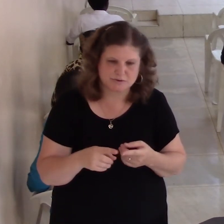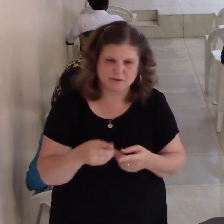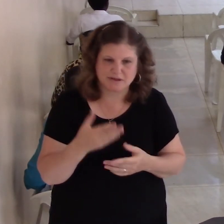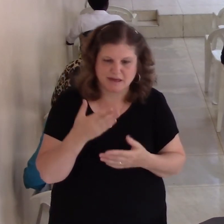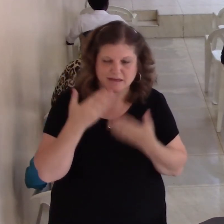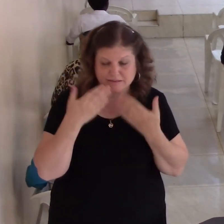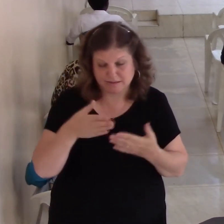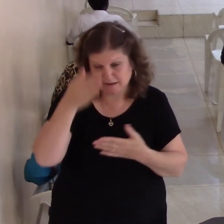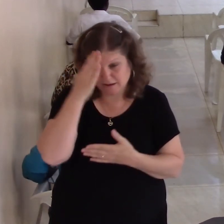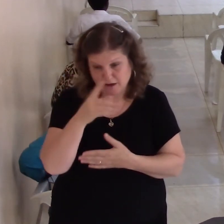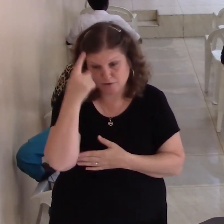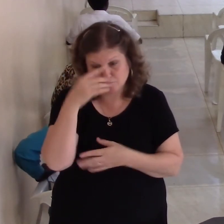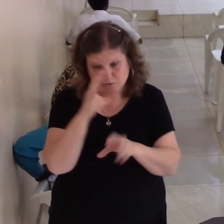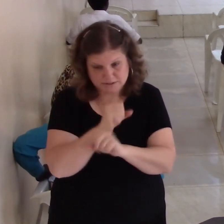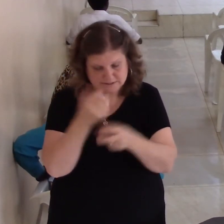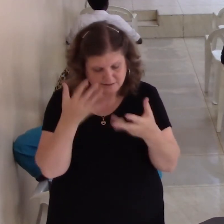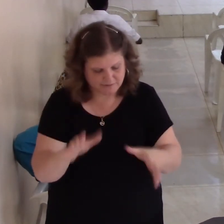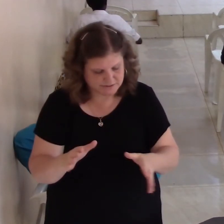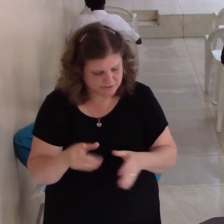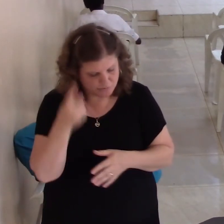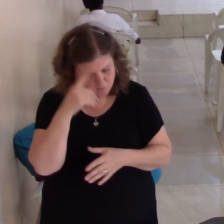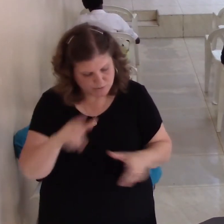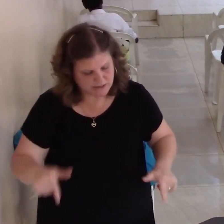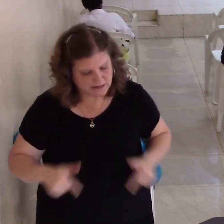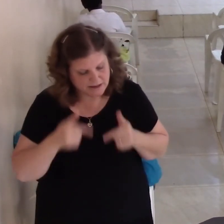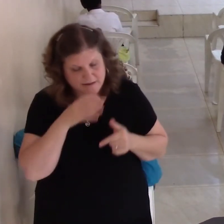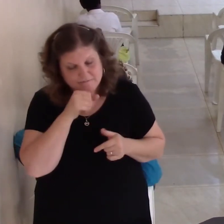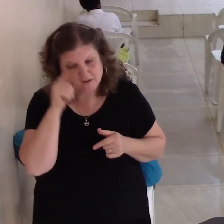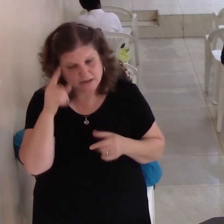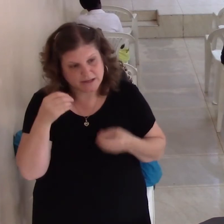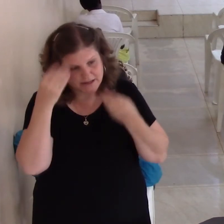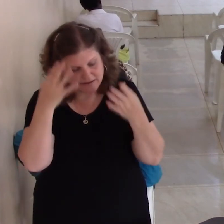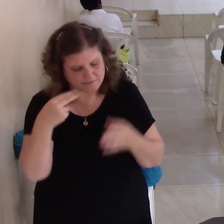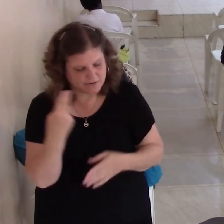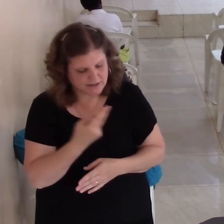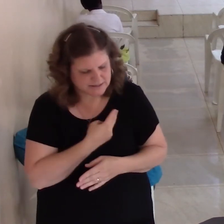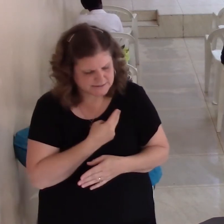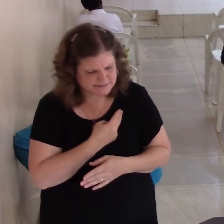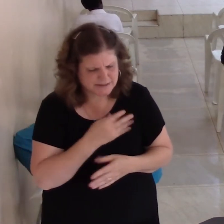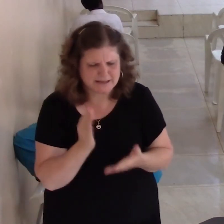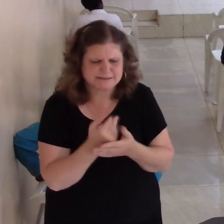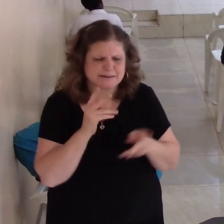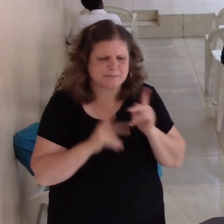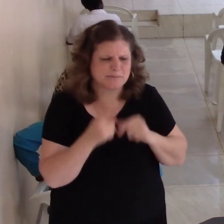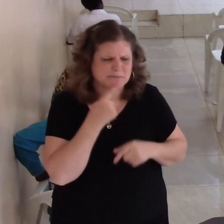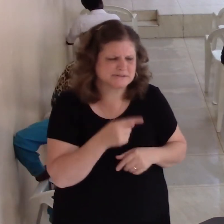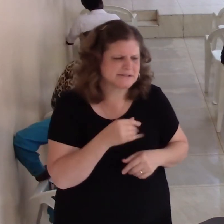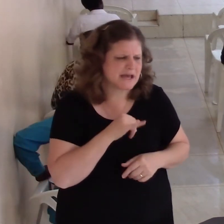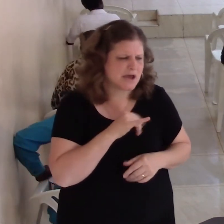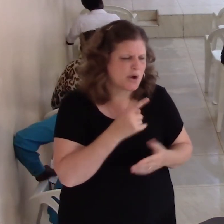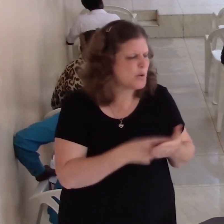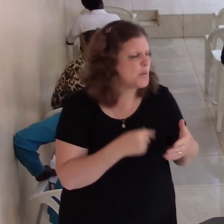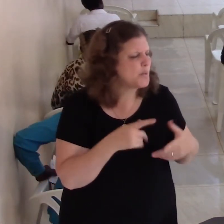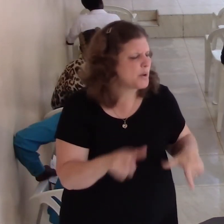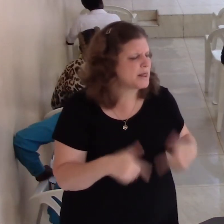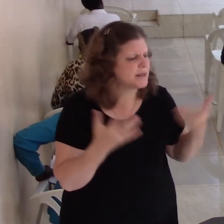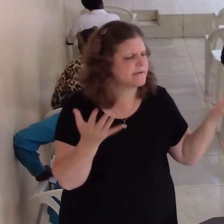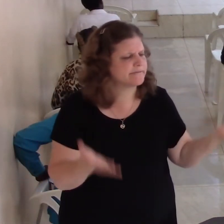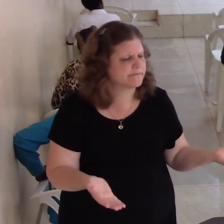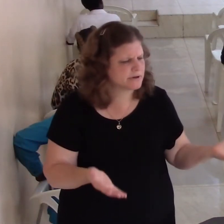life that has been to us. So what life? I mean, you know my life? I know the life of Jesus.